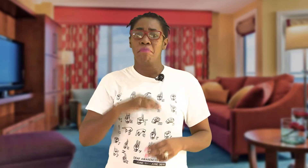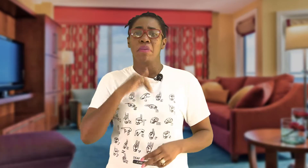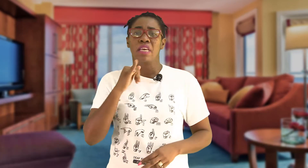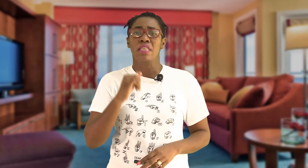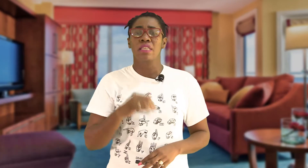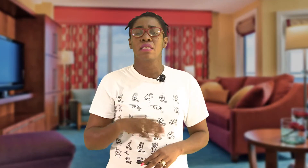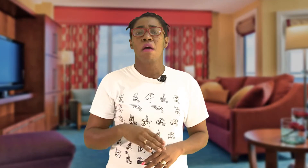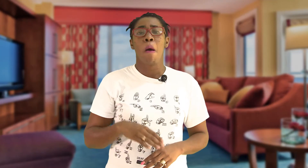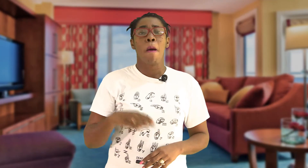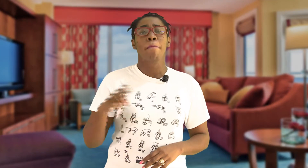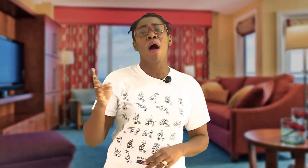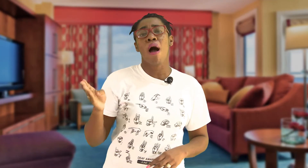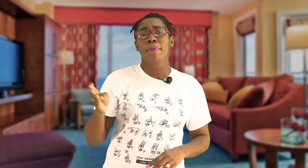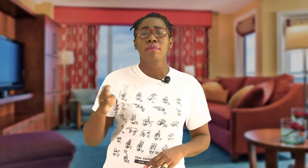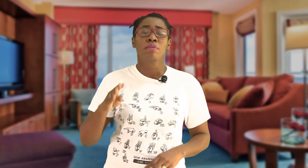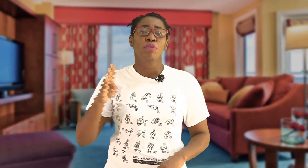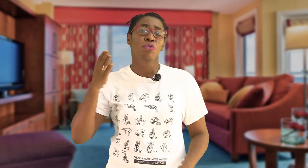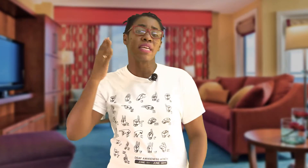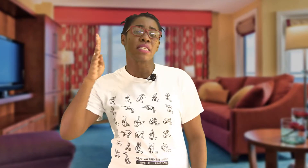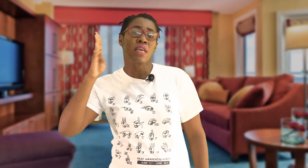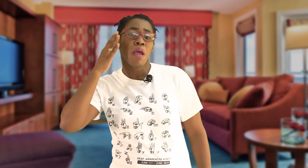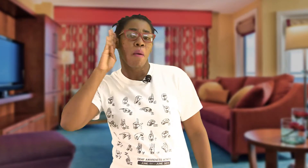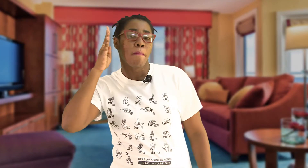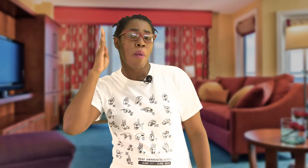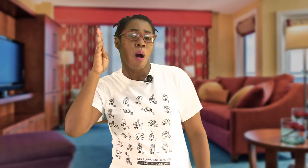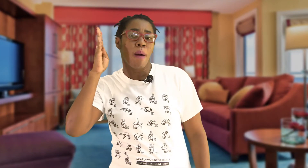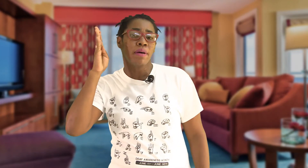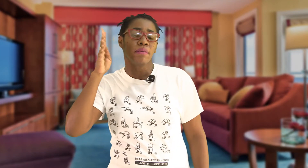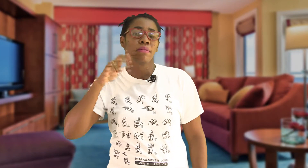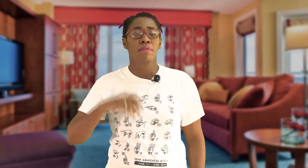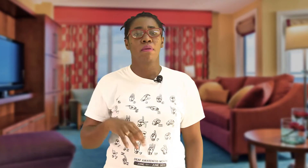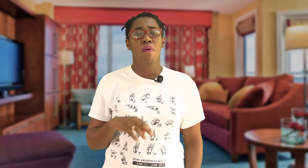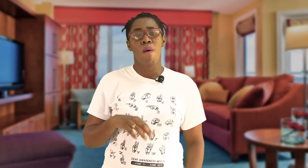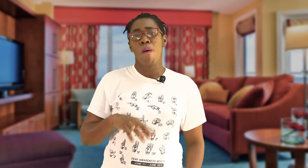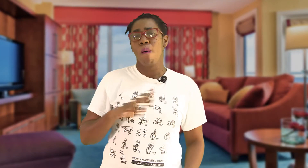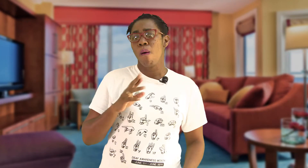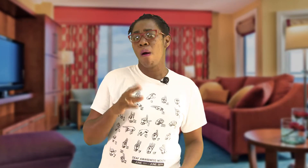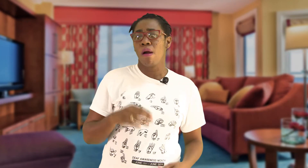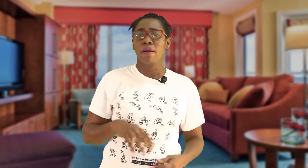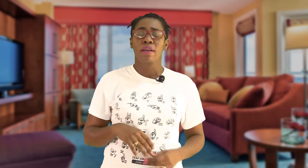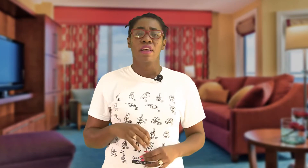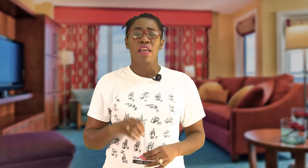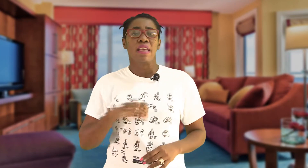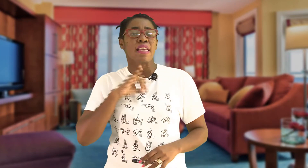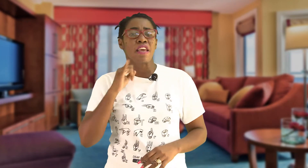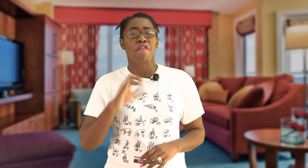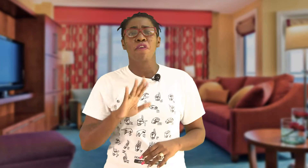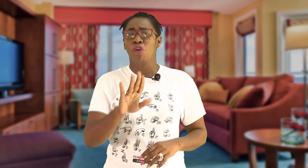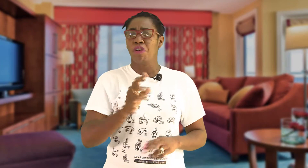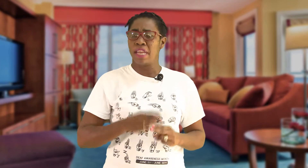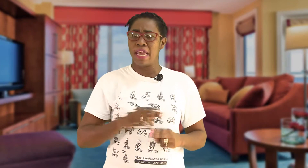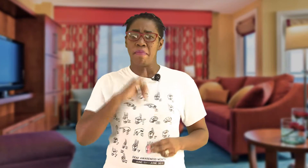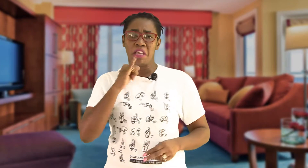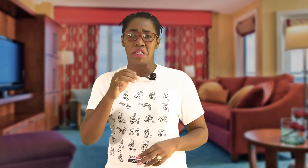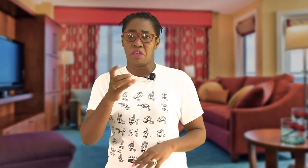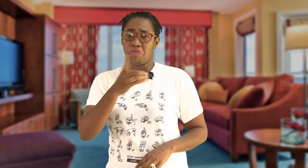is Bob you can see Bob or if your name is